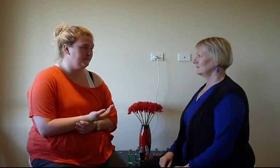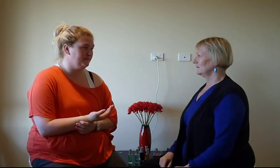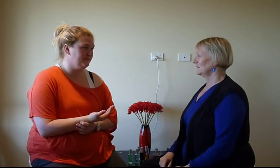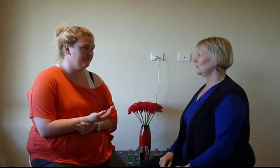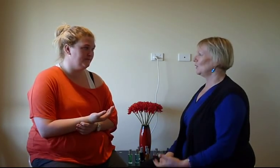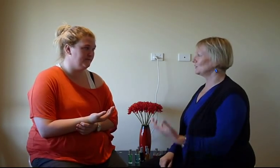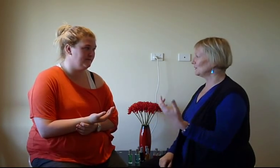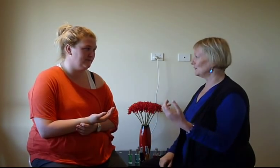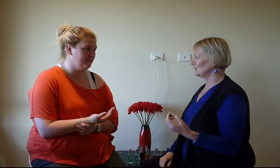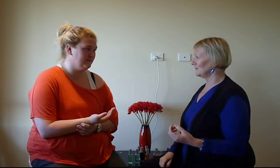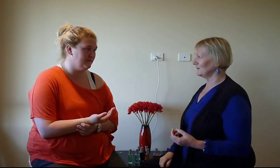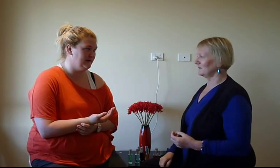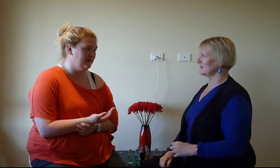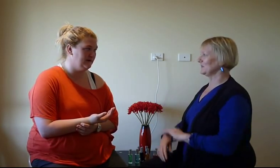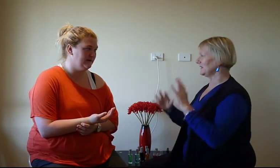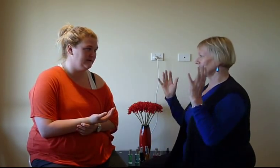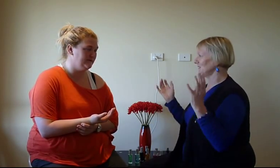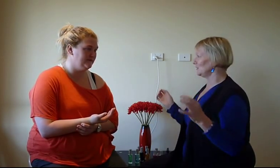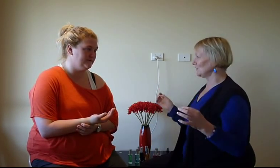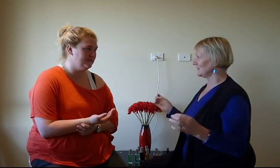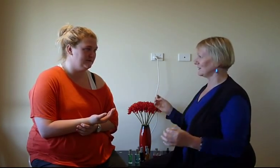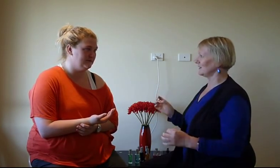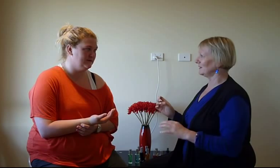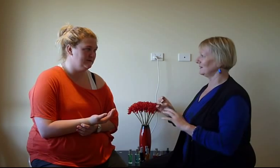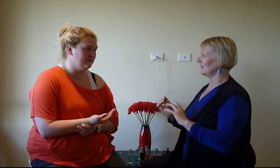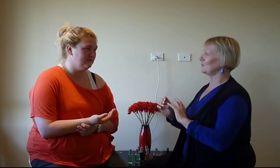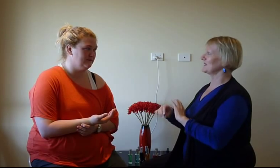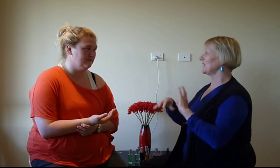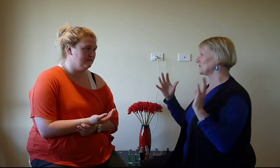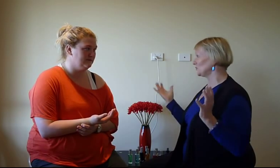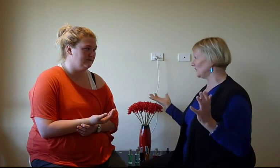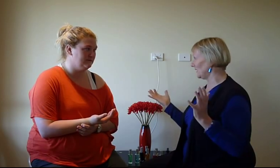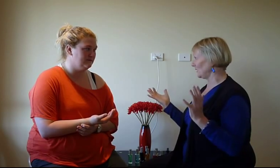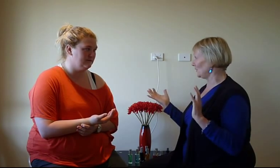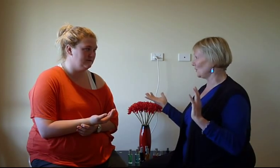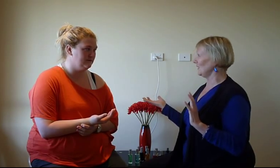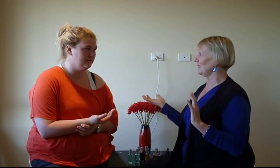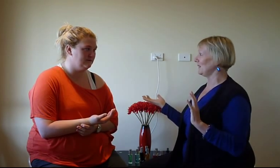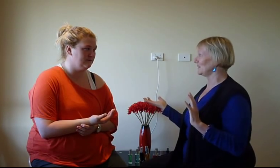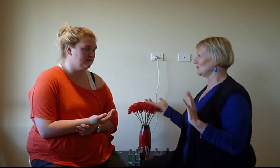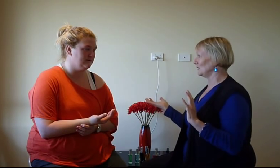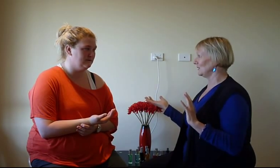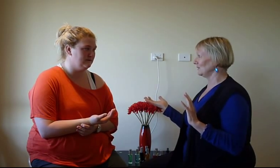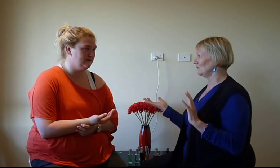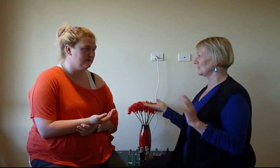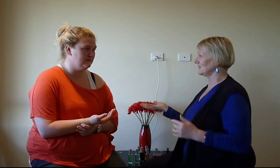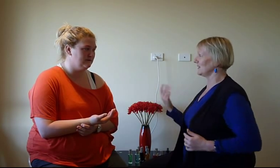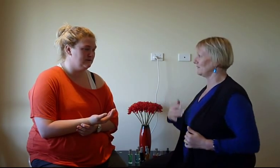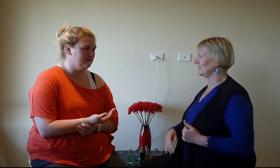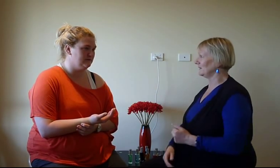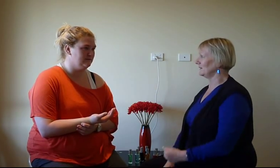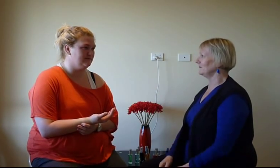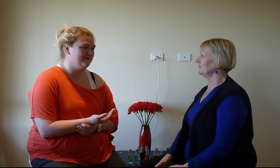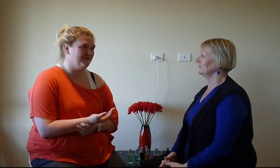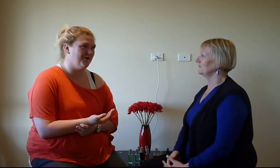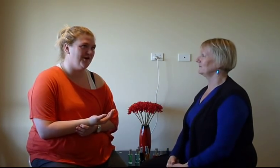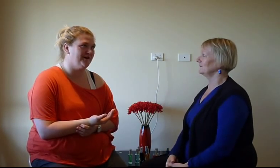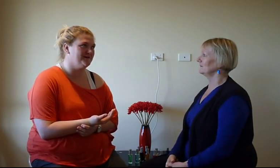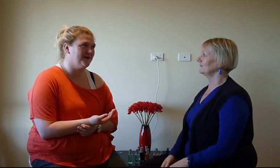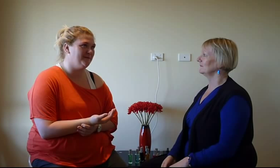you knocked it or split the stitches and it was an extra week and you couldn't get back to work. What does that feel like? I'd